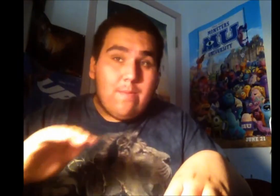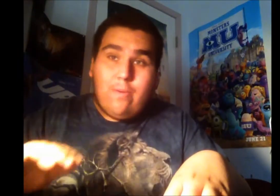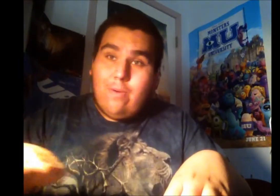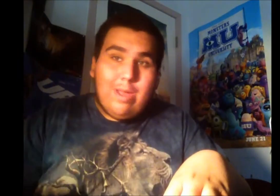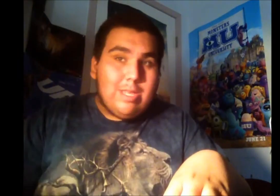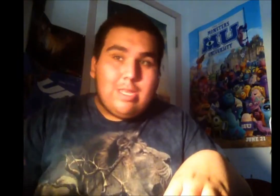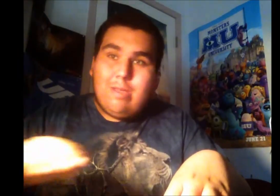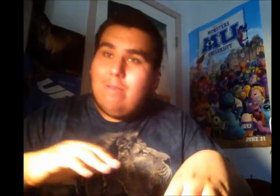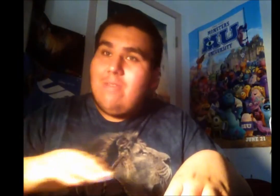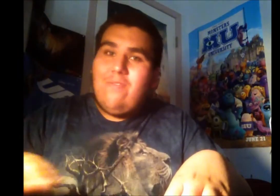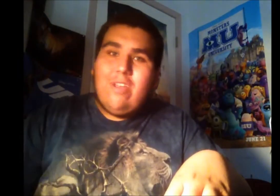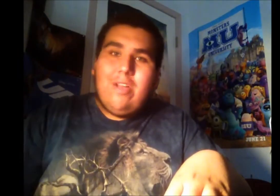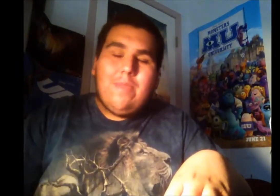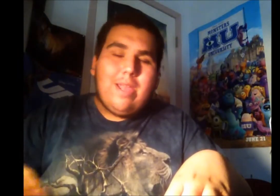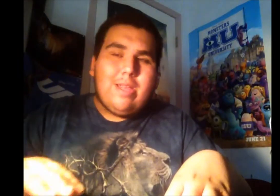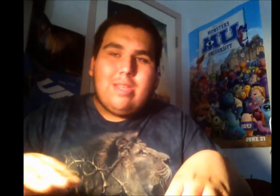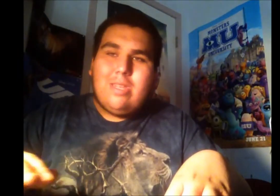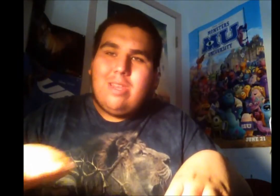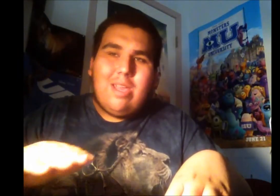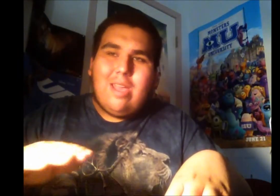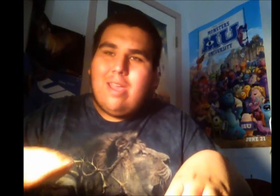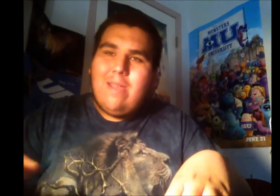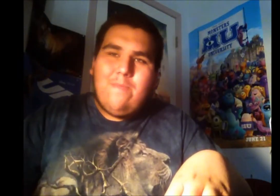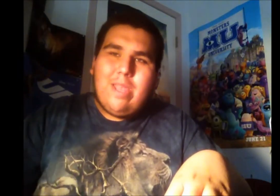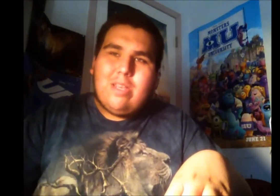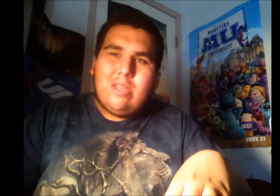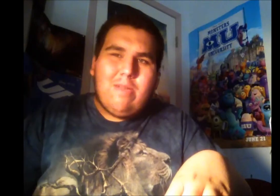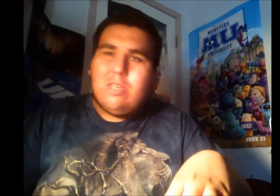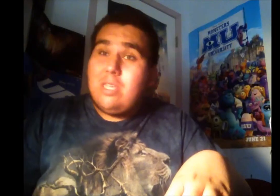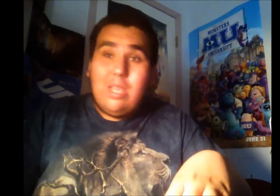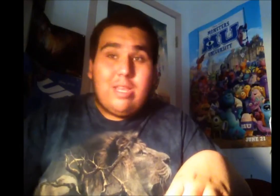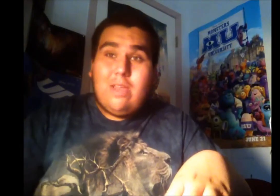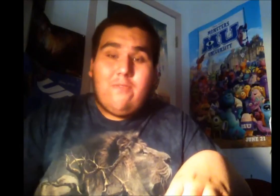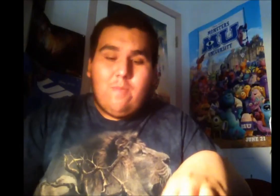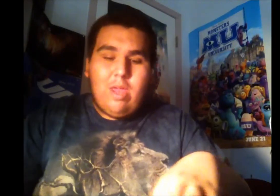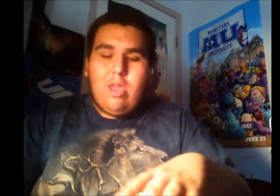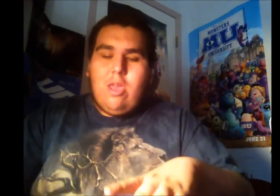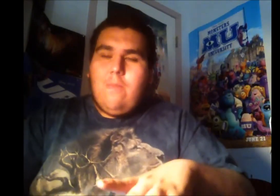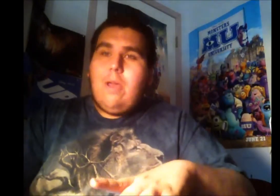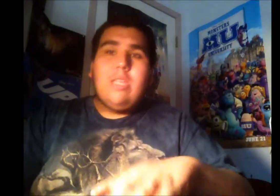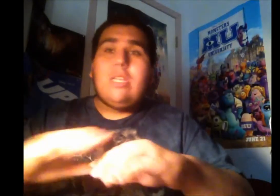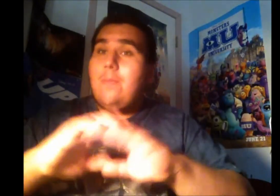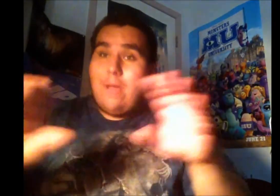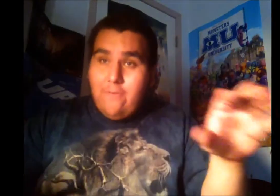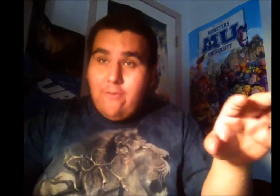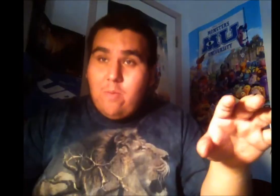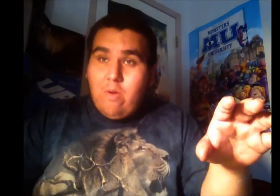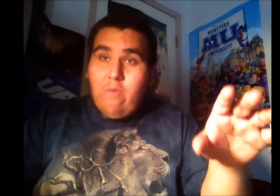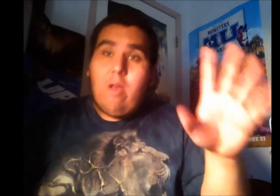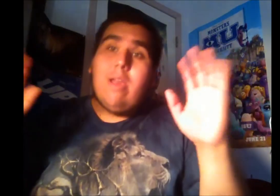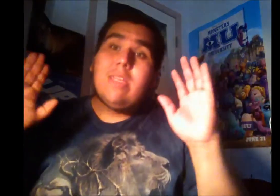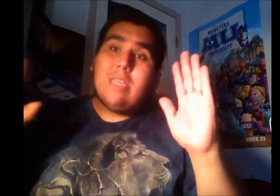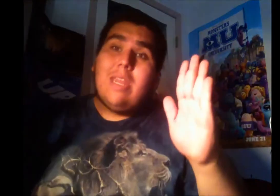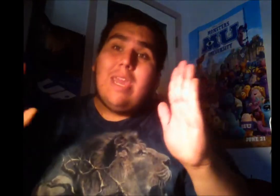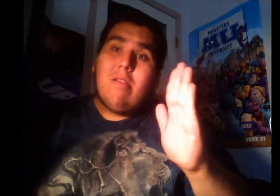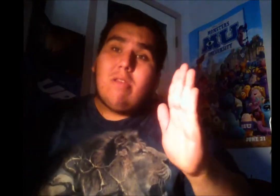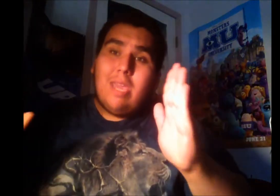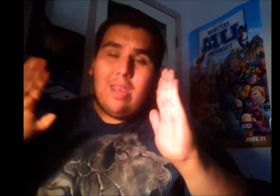points to this film that, it was just a letdown for me. But it's not a bad film overall, it's an entertaining